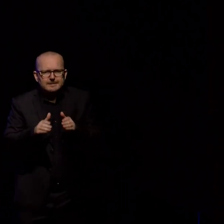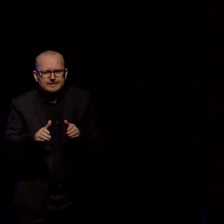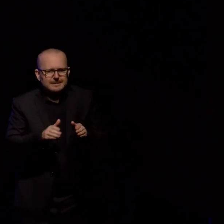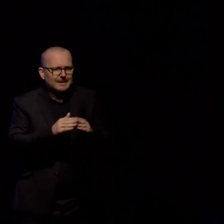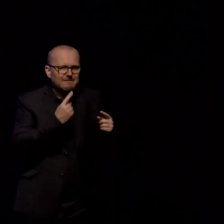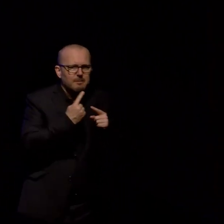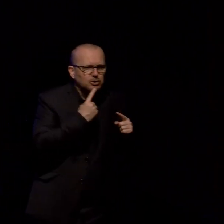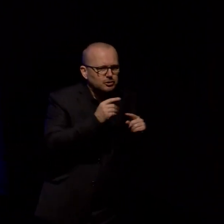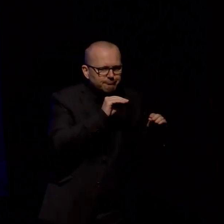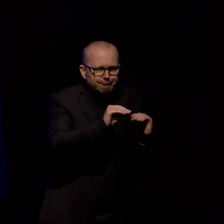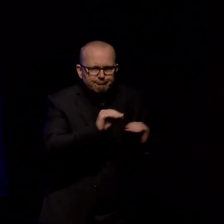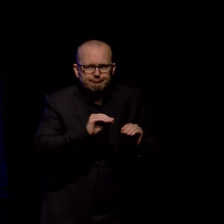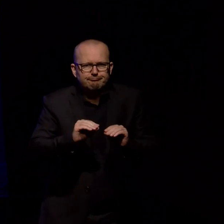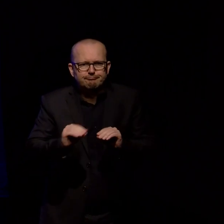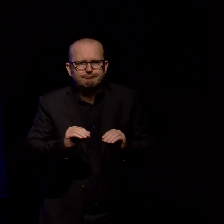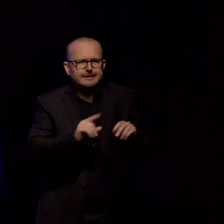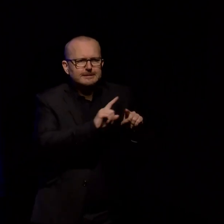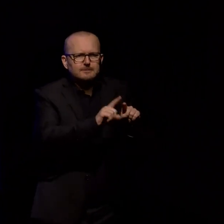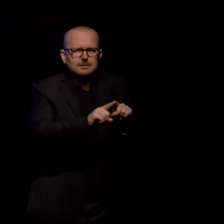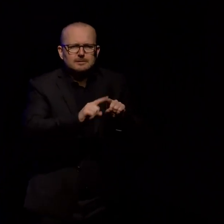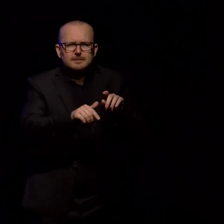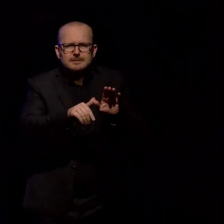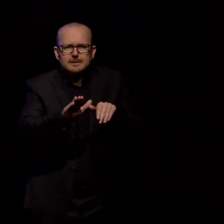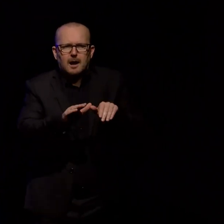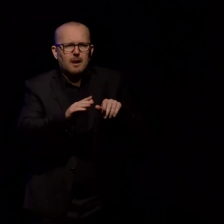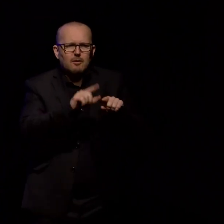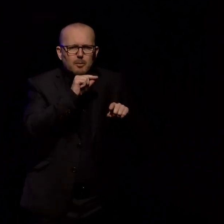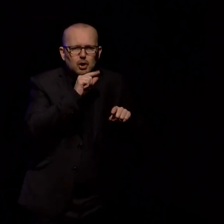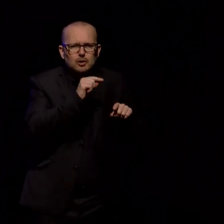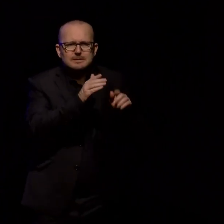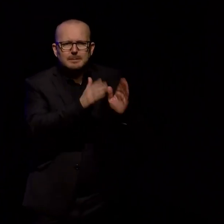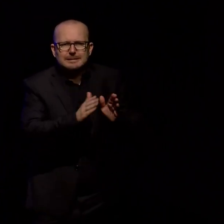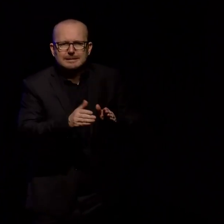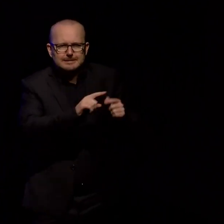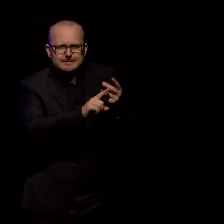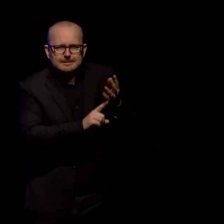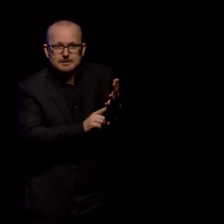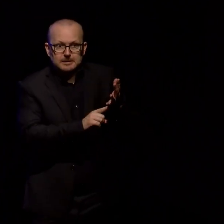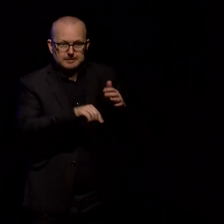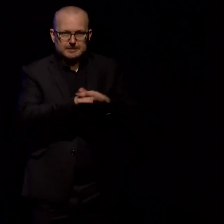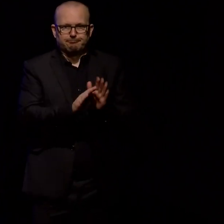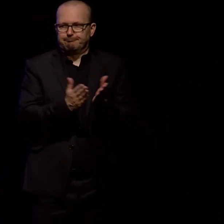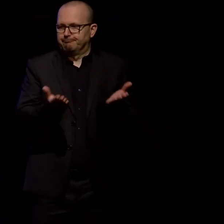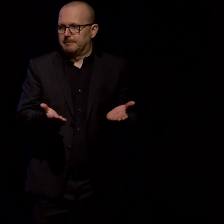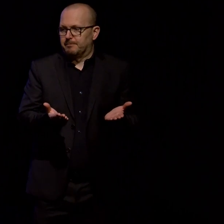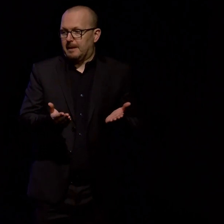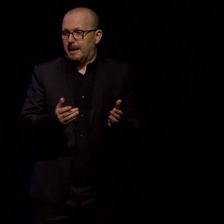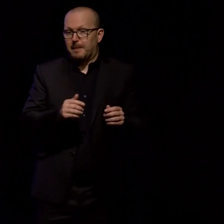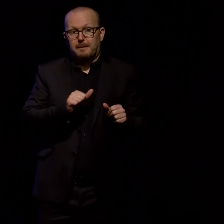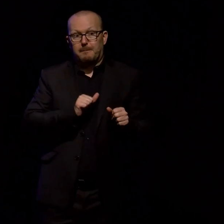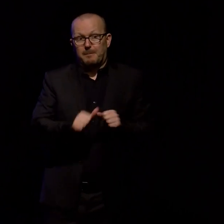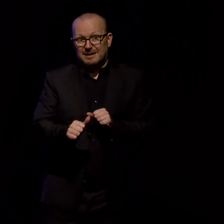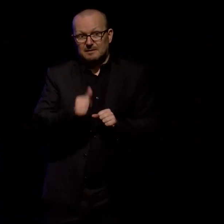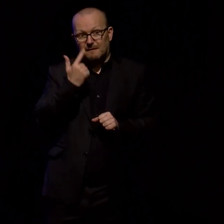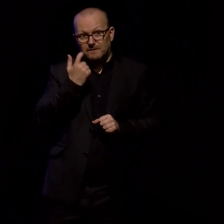for all the different species into a single double page spread and the best that I could get to was this dot map